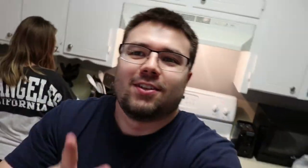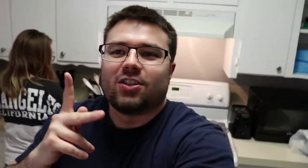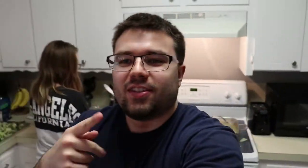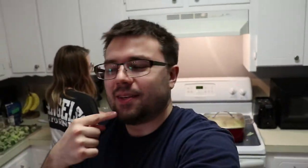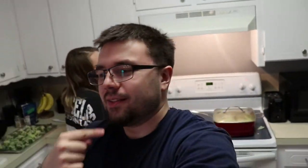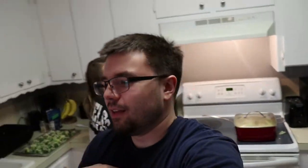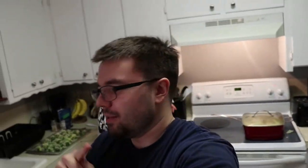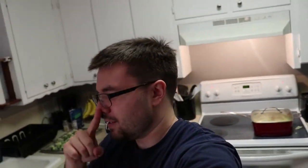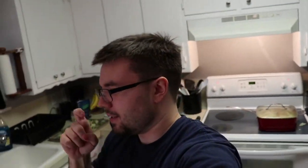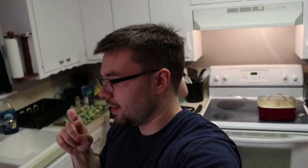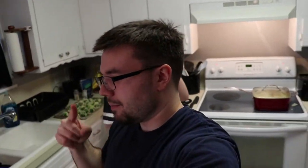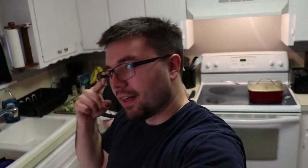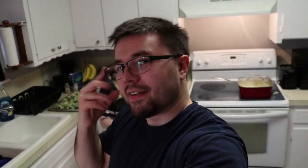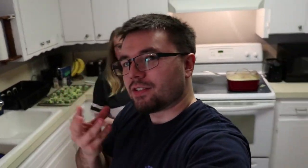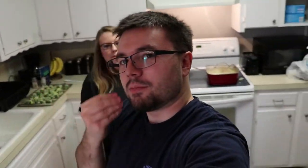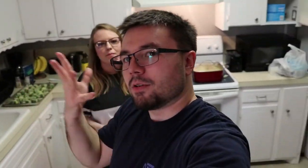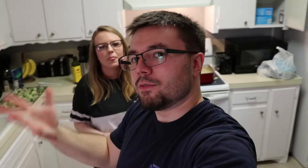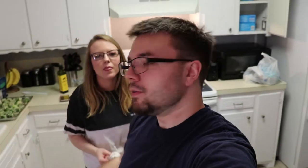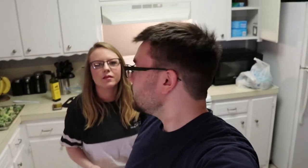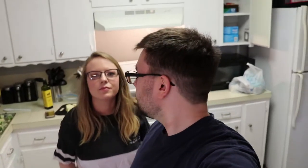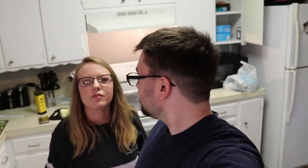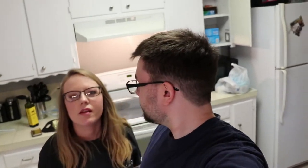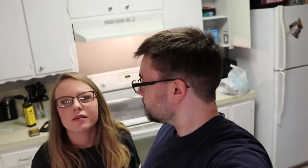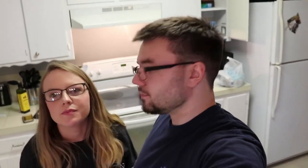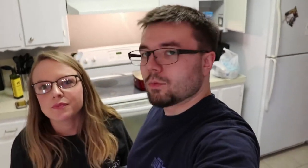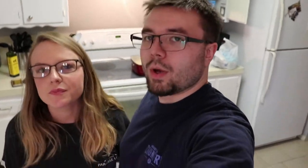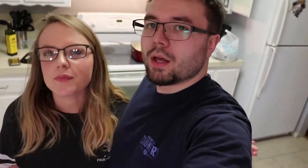she keeps telling me she's ugly but i think she's beautiful what?